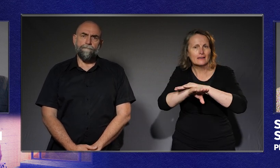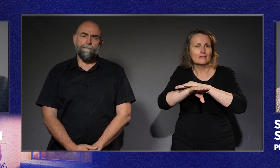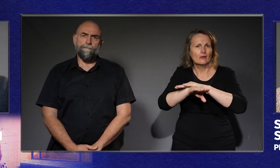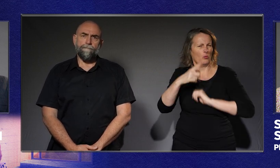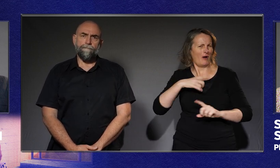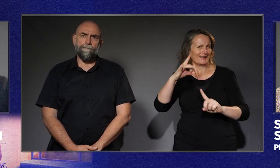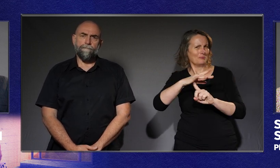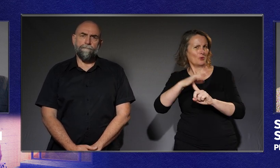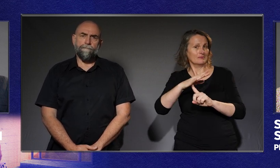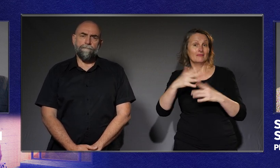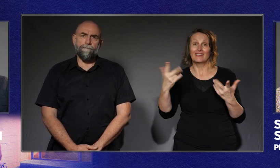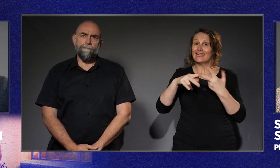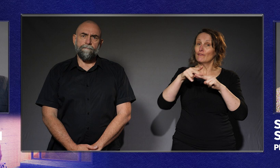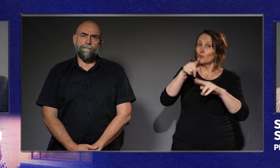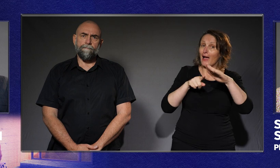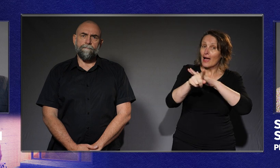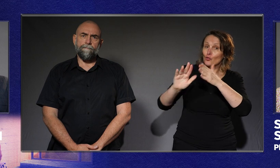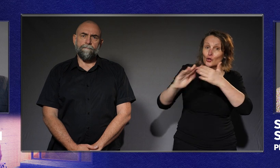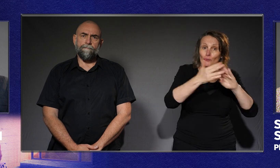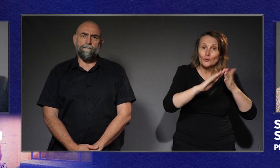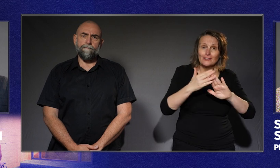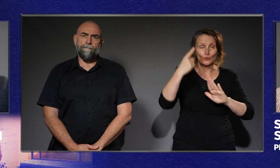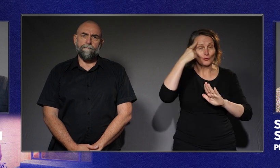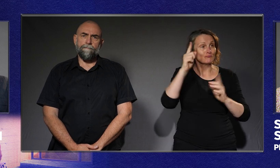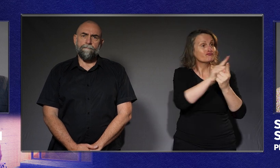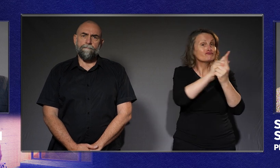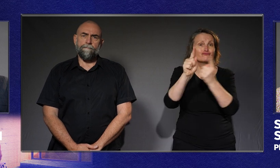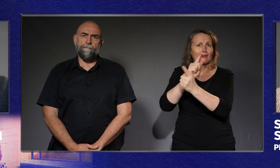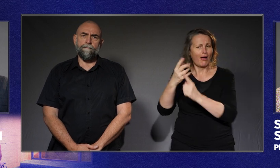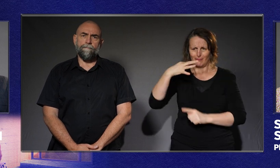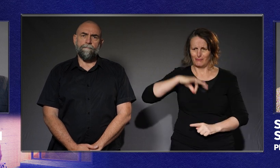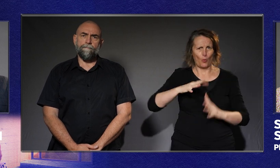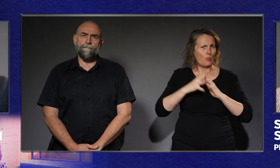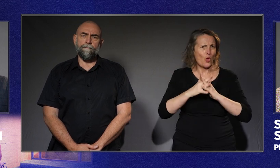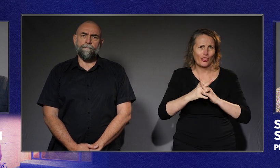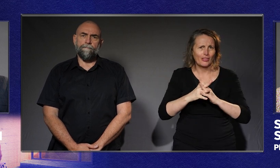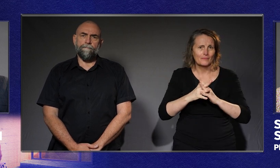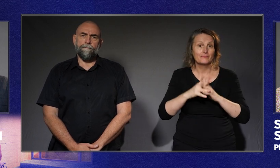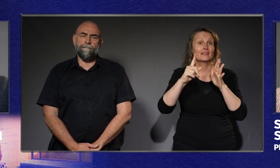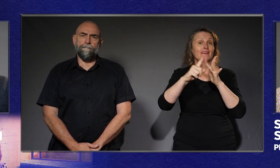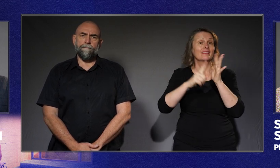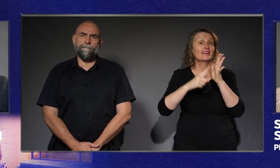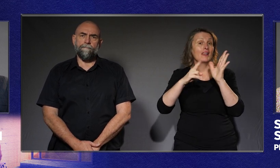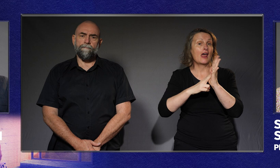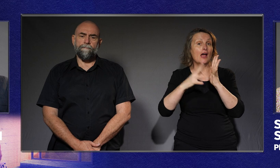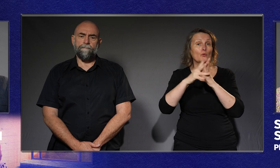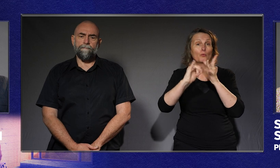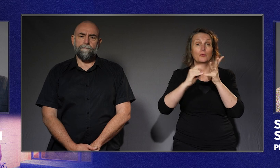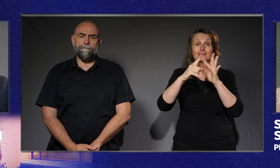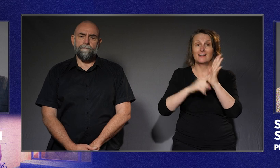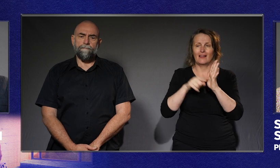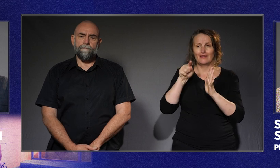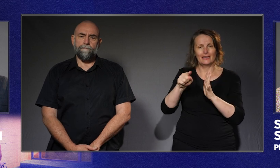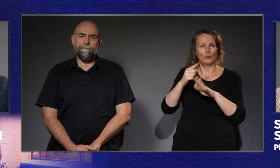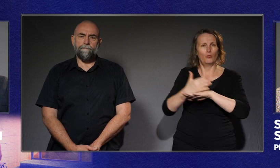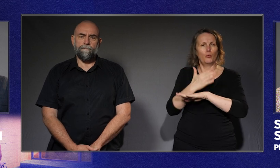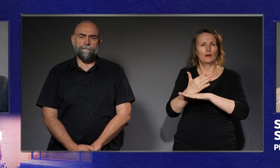your community has benefits you probably didn't even realise. Ilan Wiesel is an Associate Professor in Urban Geography